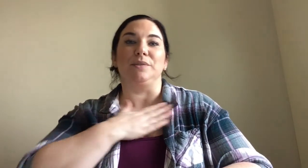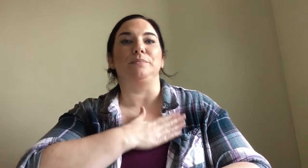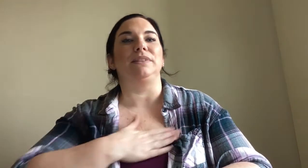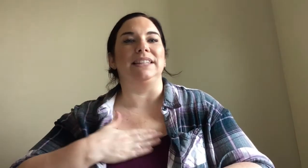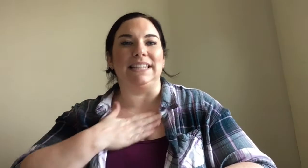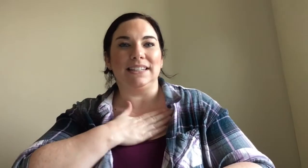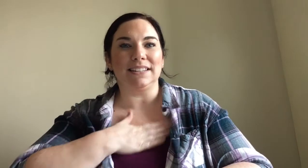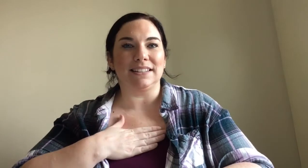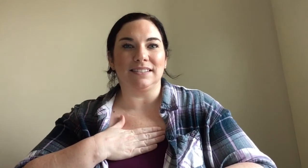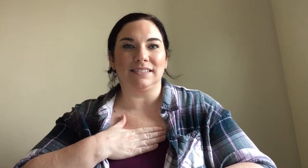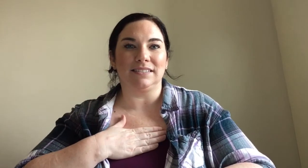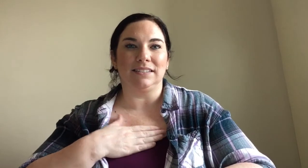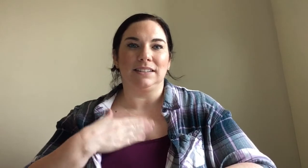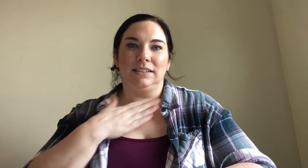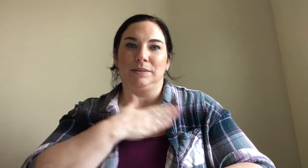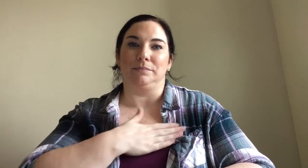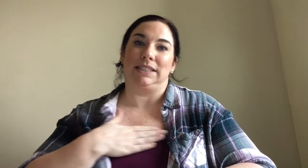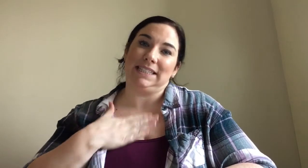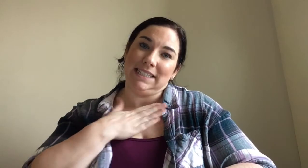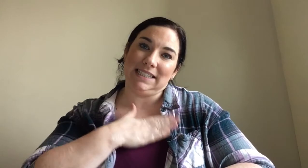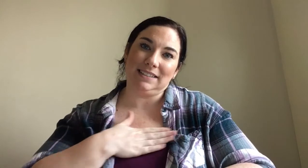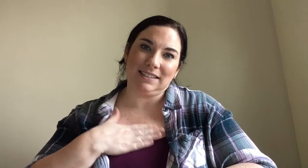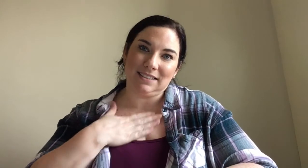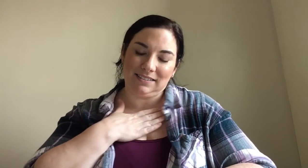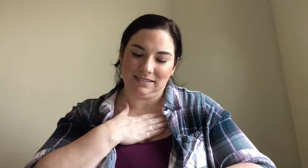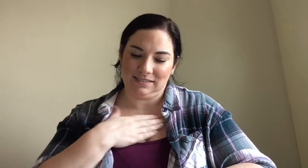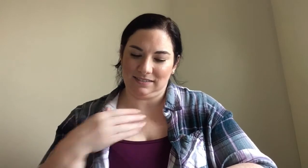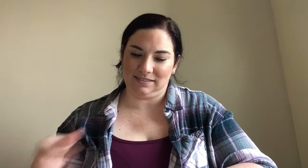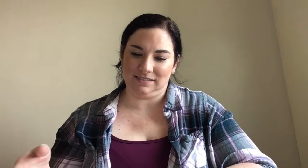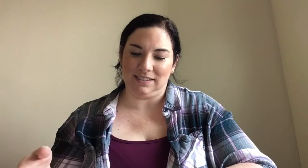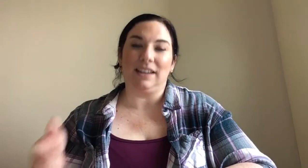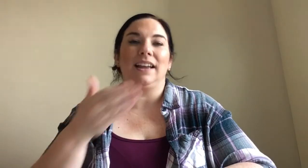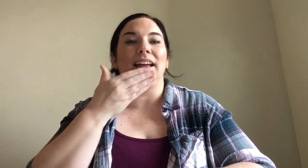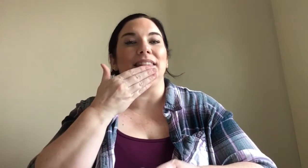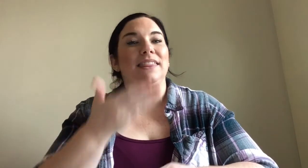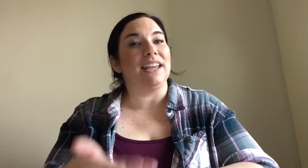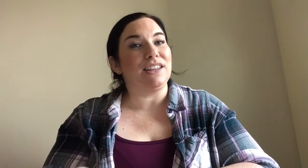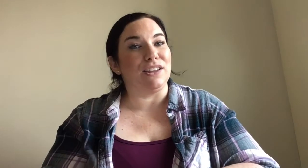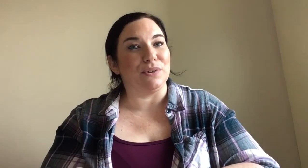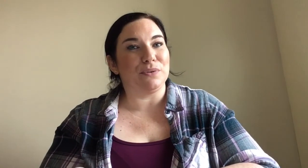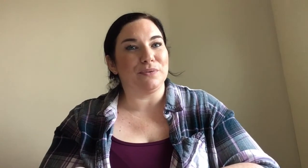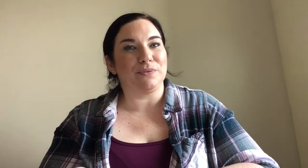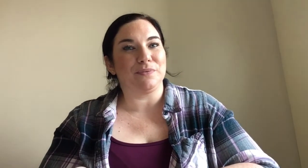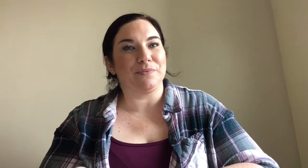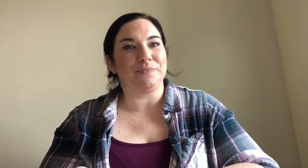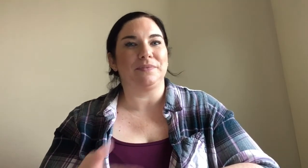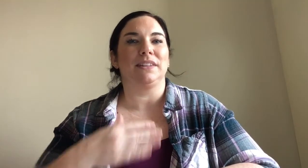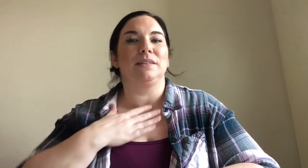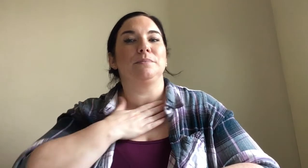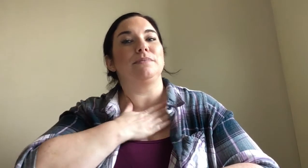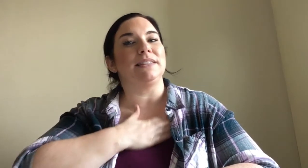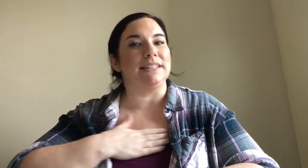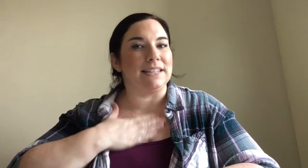Please. Please. And thank you. Please.